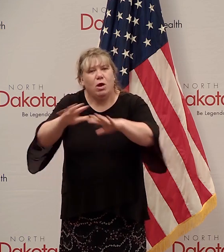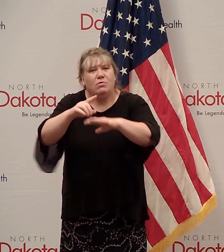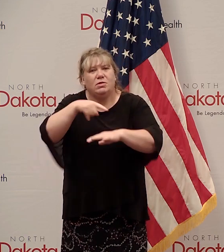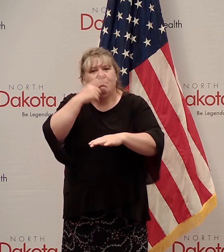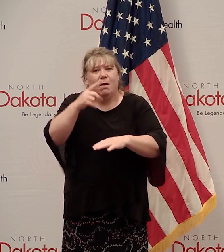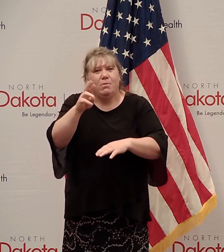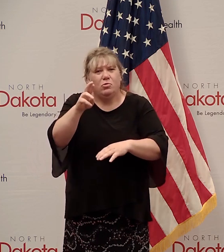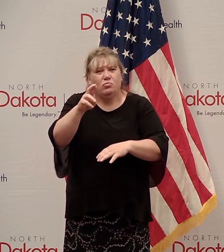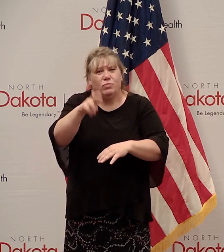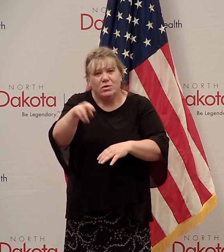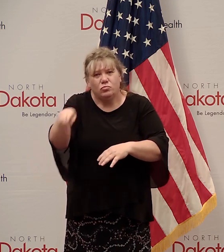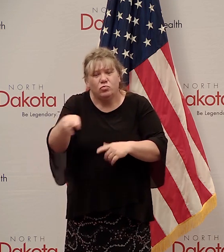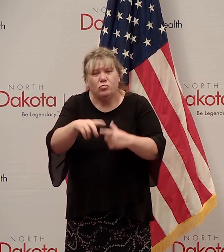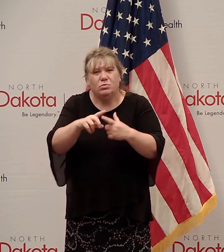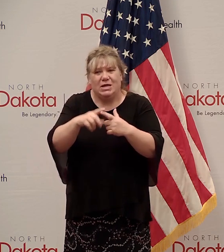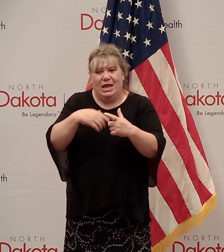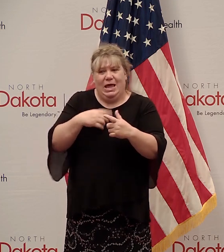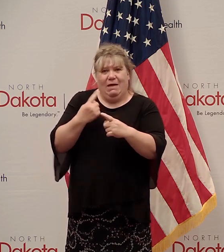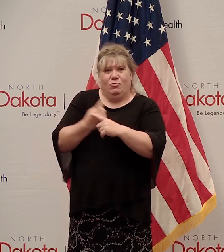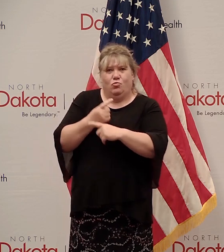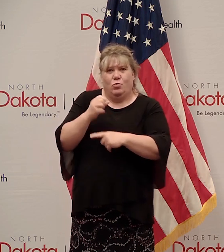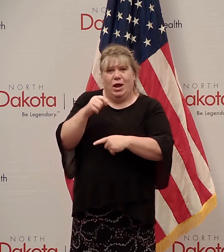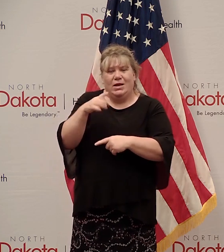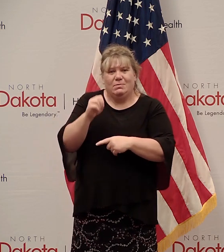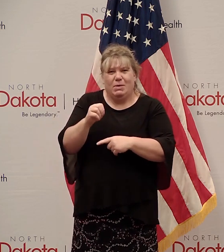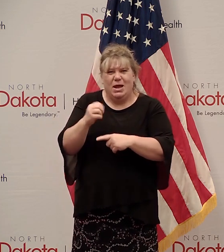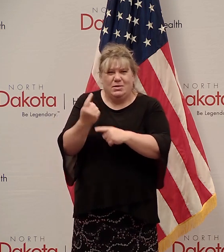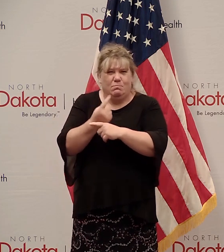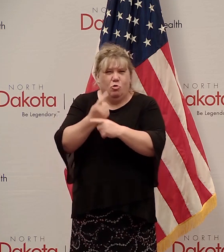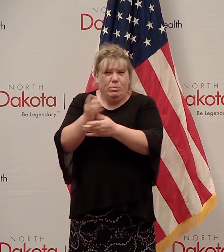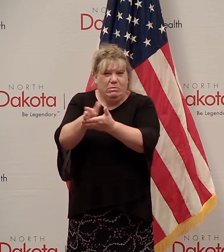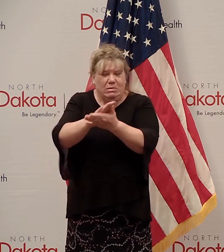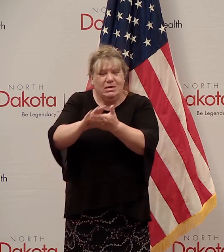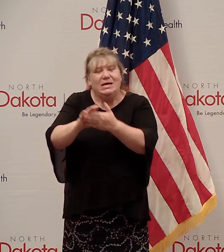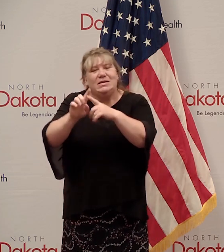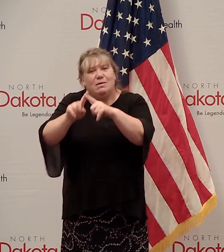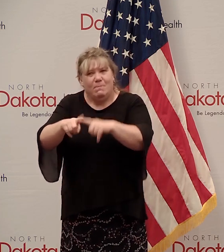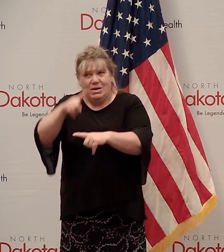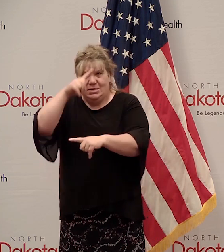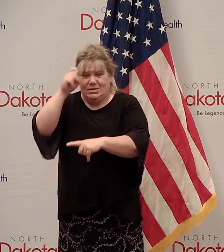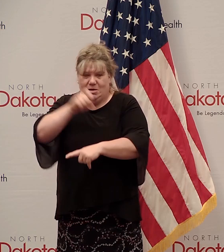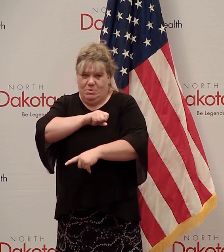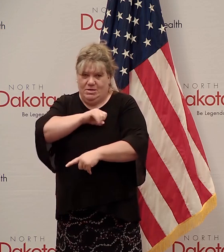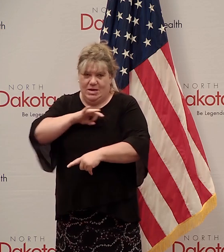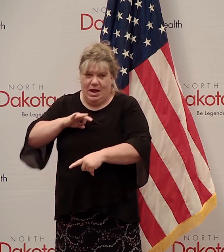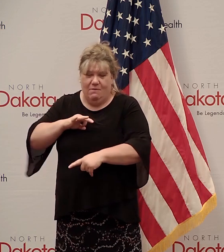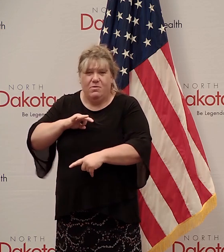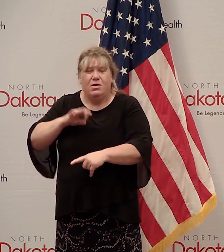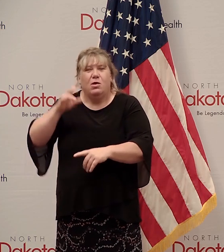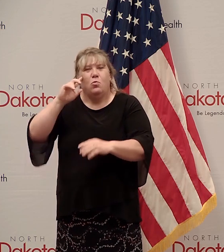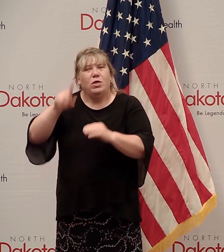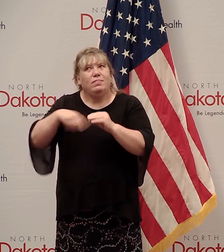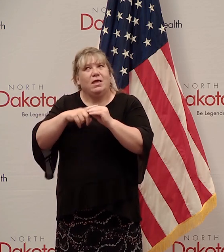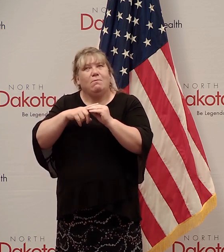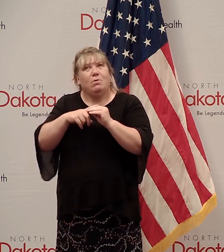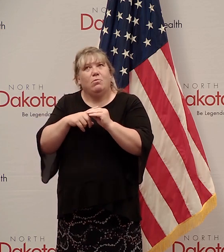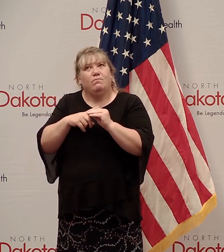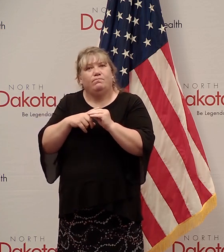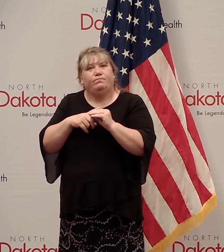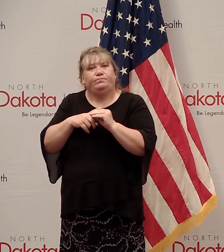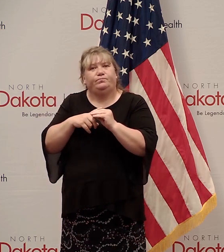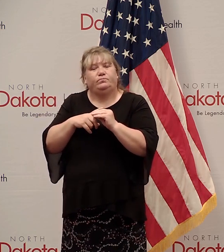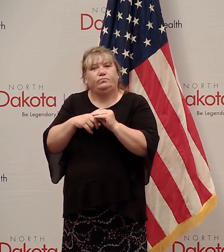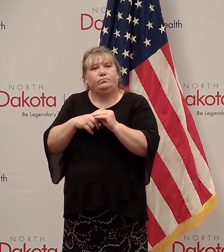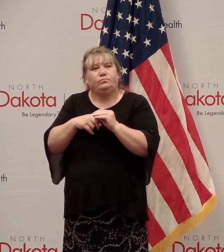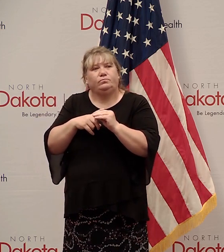restrooms, that we got the right spacing at the right hygiene. A lot of that depends on summer staff. And so we may think about this as as a